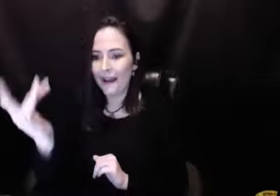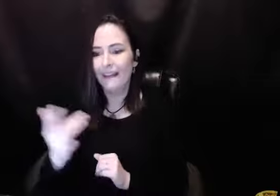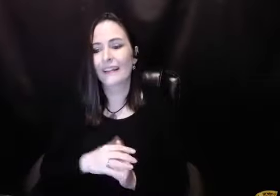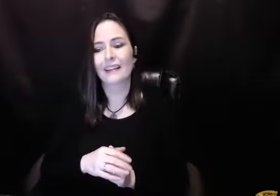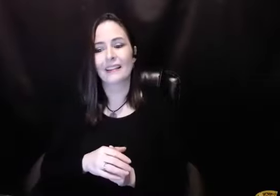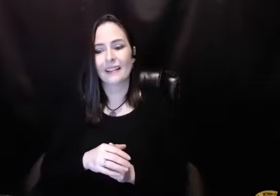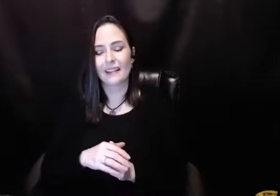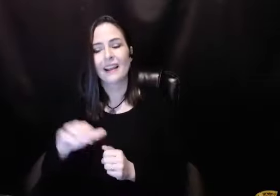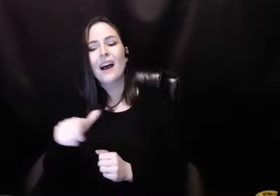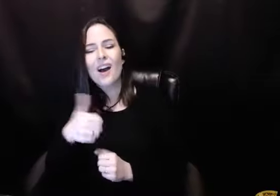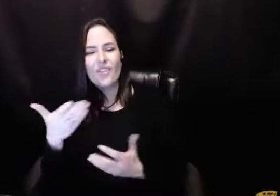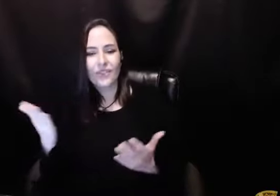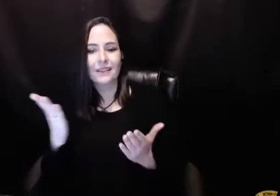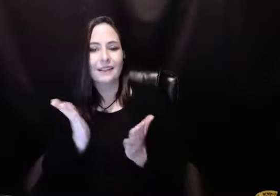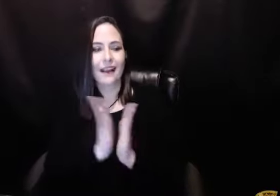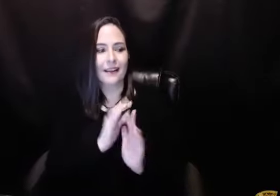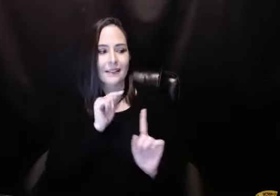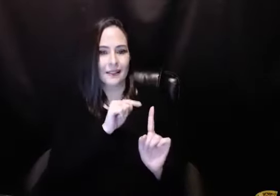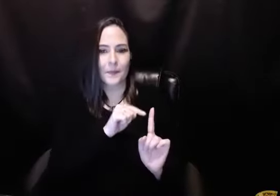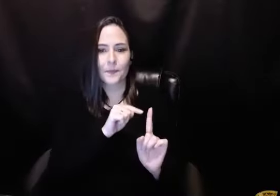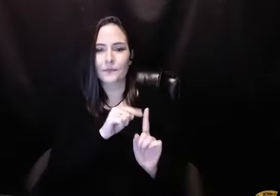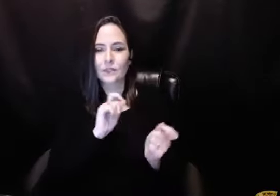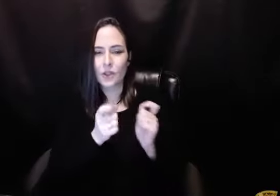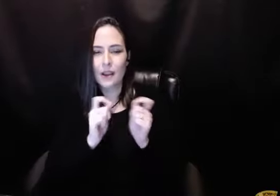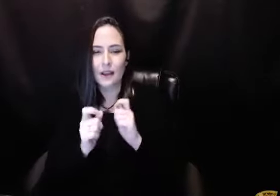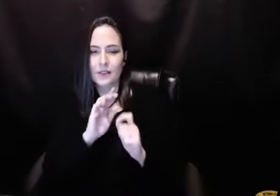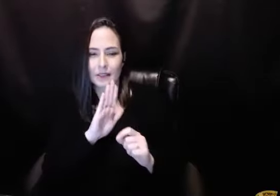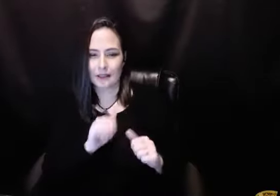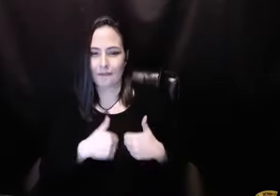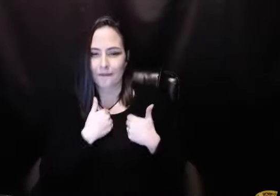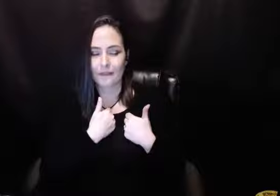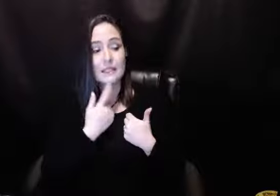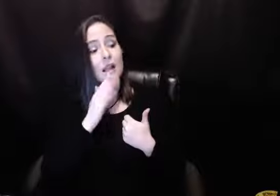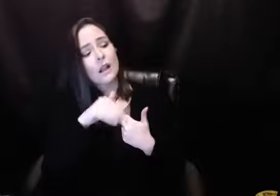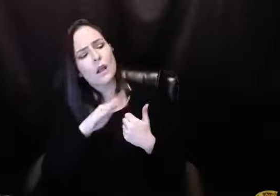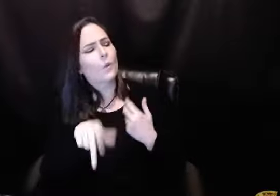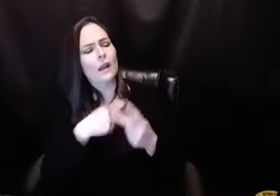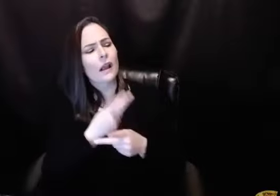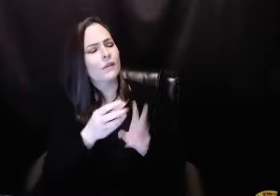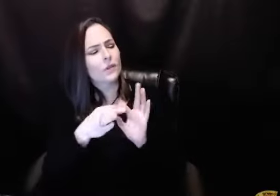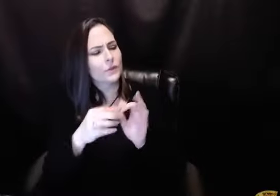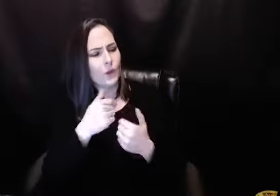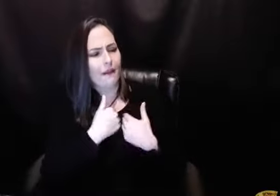me after that because there were some other things I had him to change.